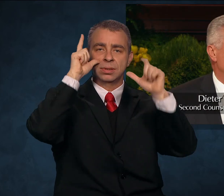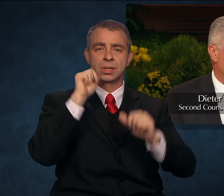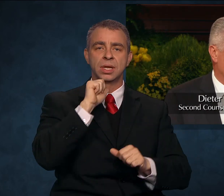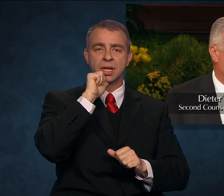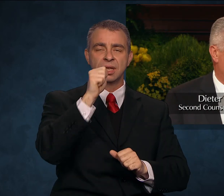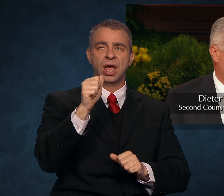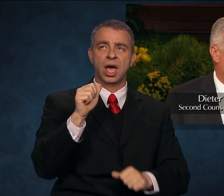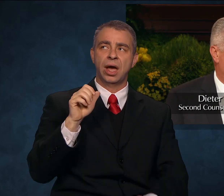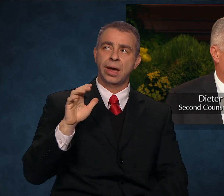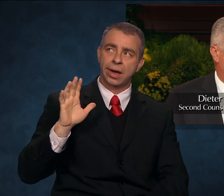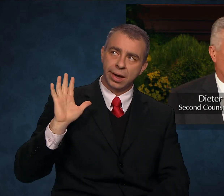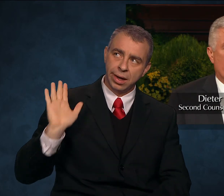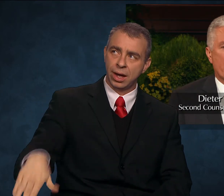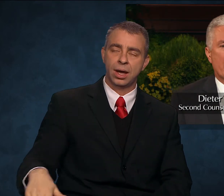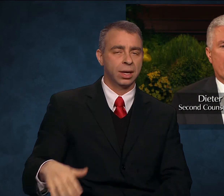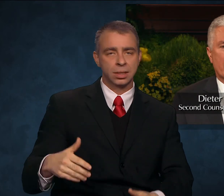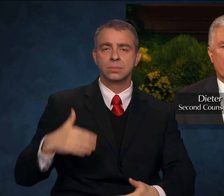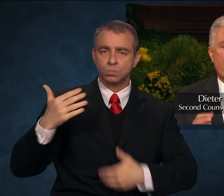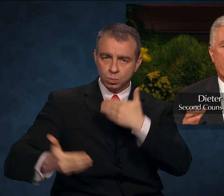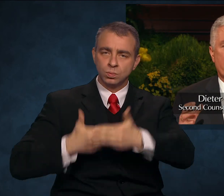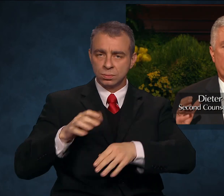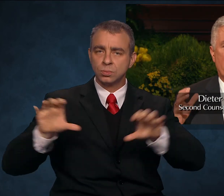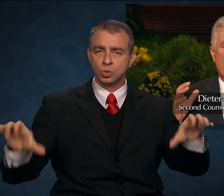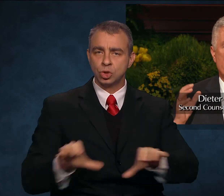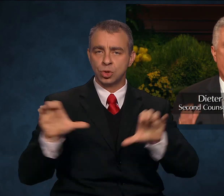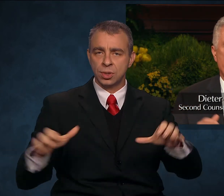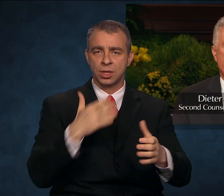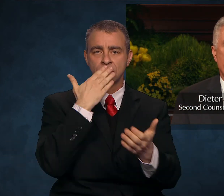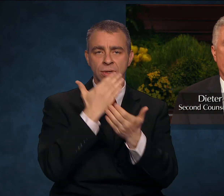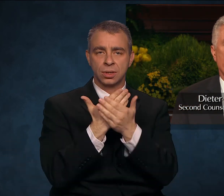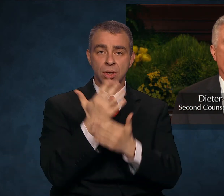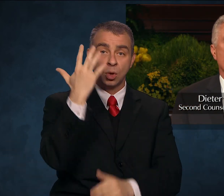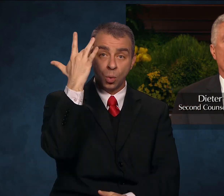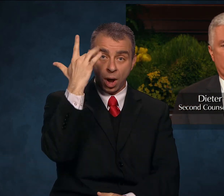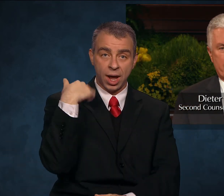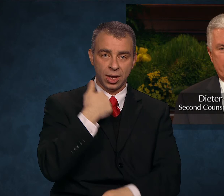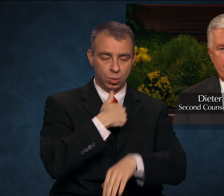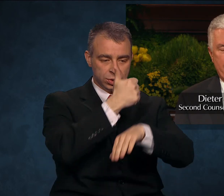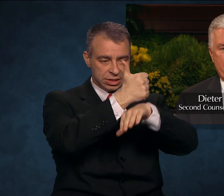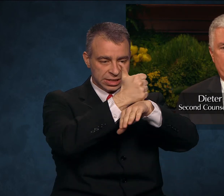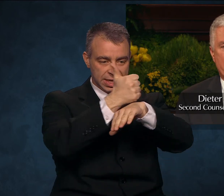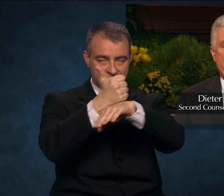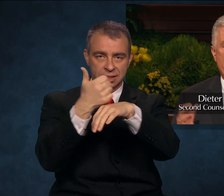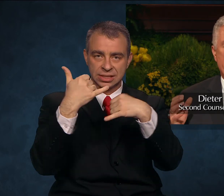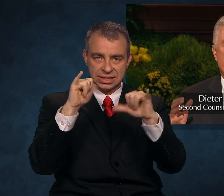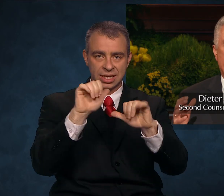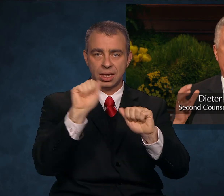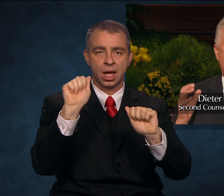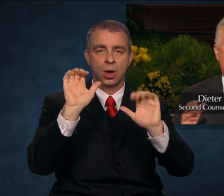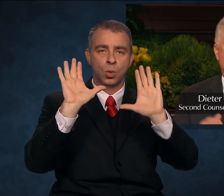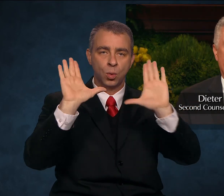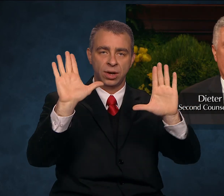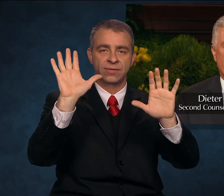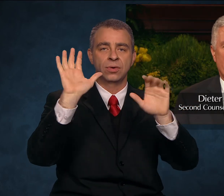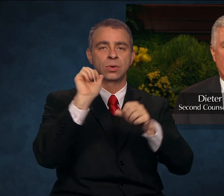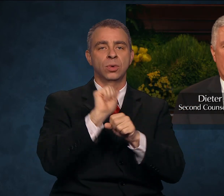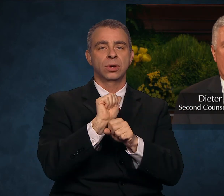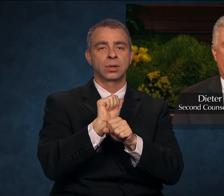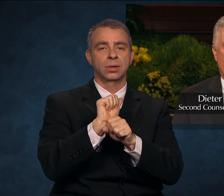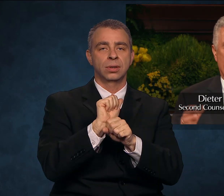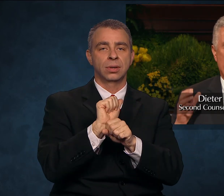well-doing, for we are laying the foundation of a great work, even preparing